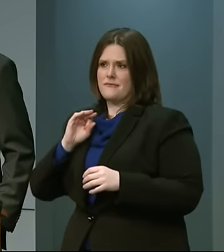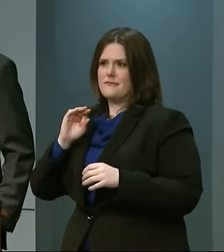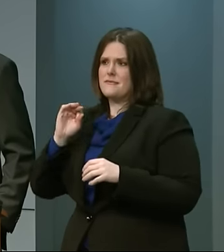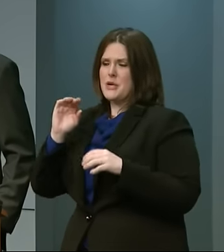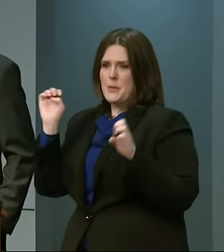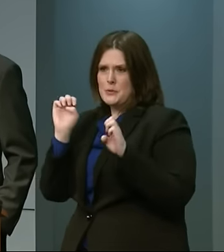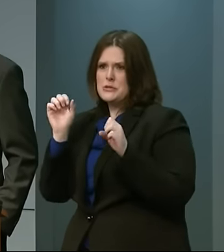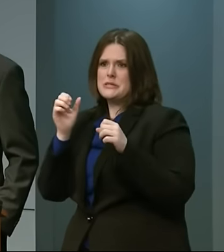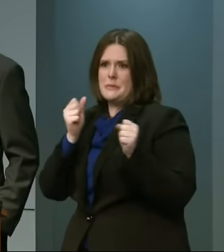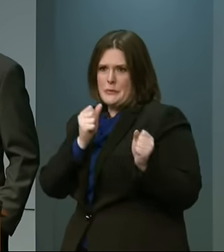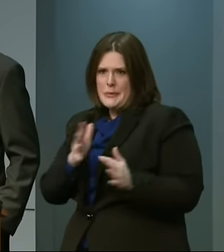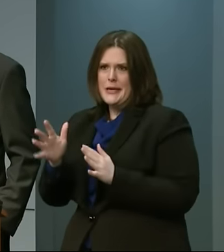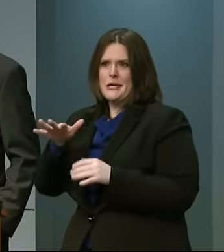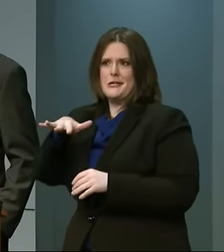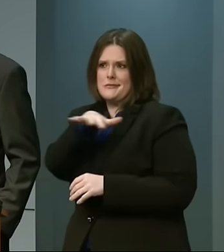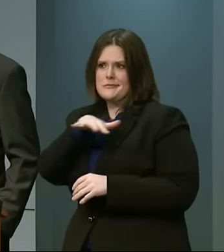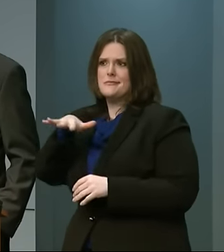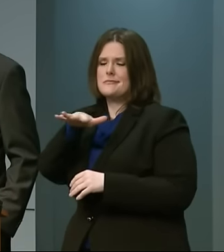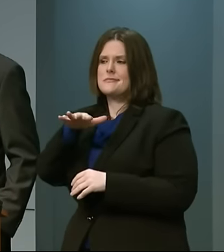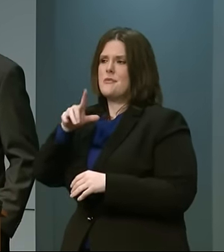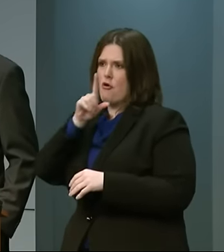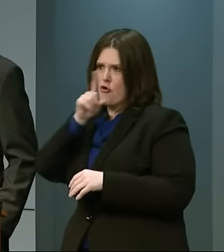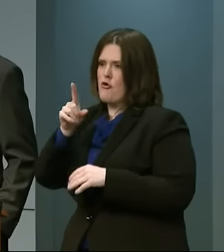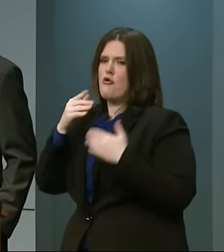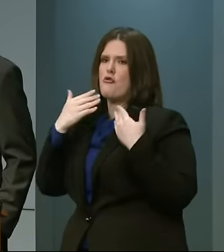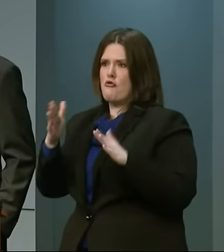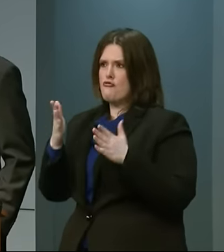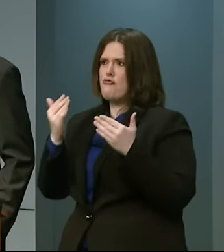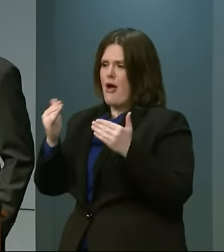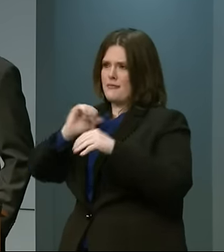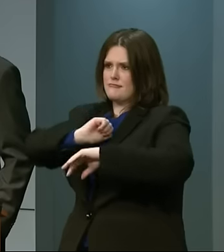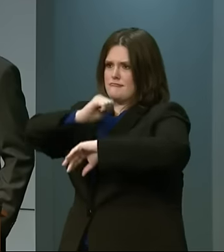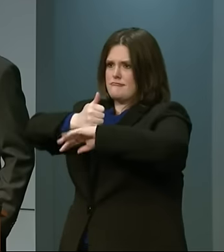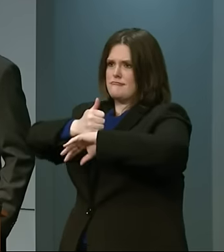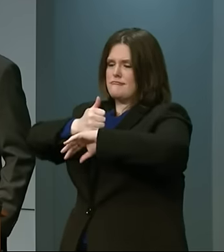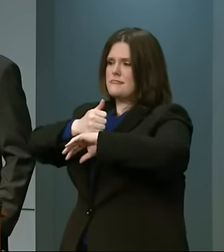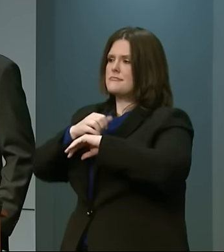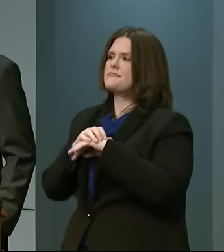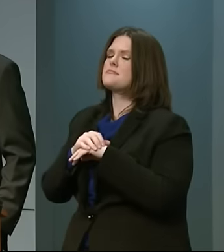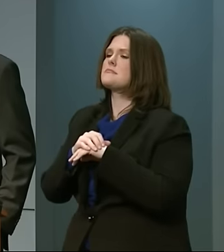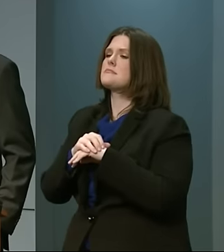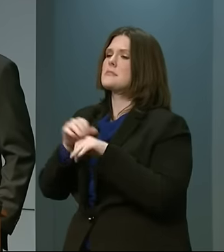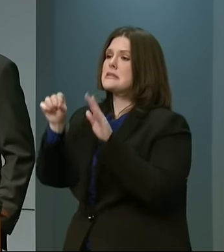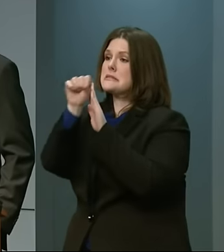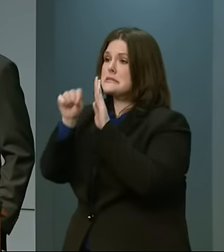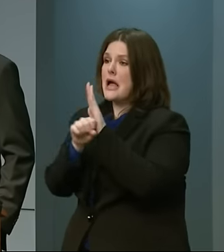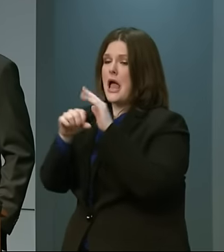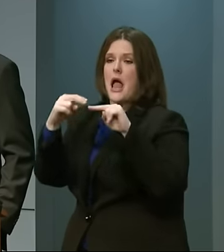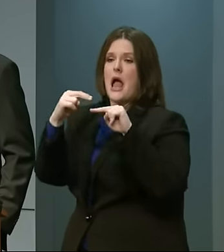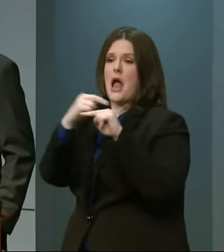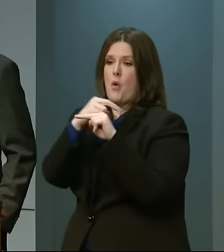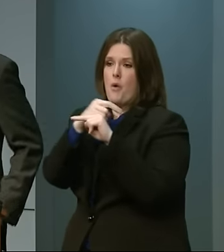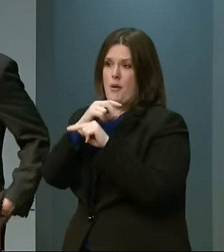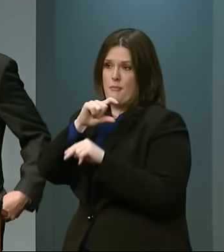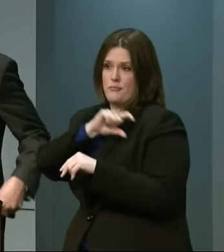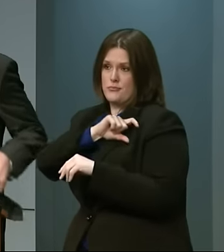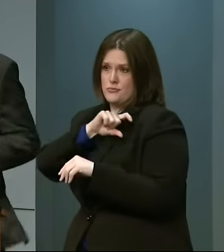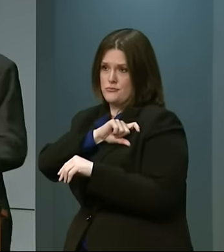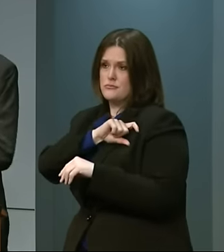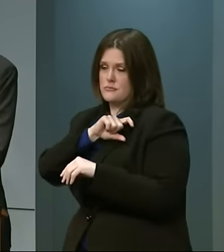Emergency Management Center, the State Highway Patrol has been